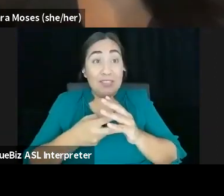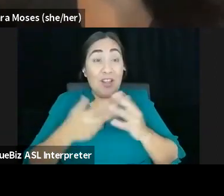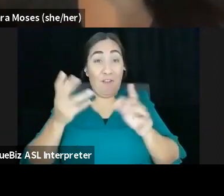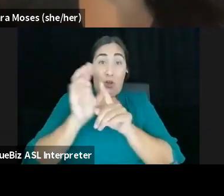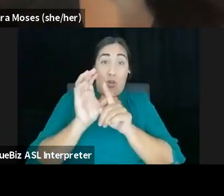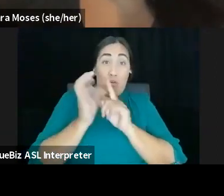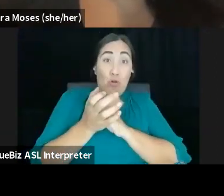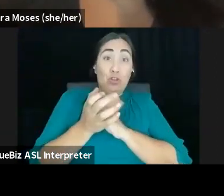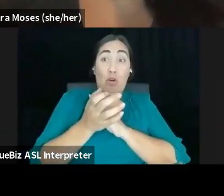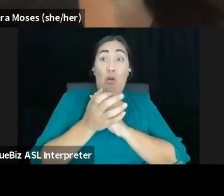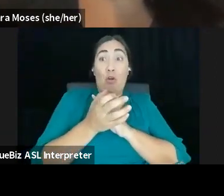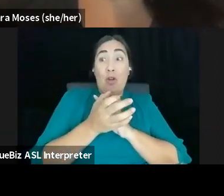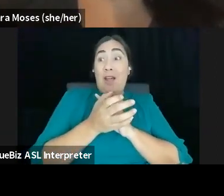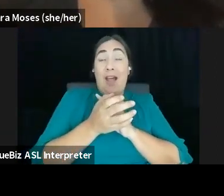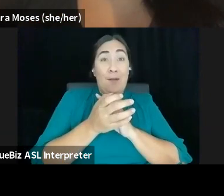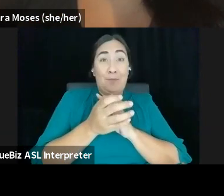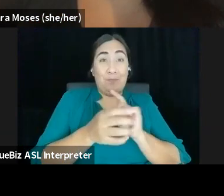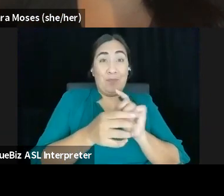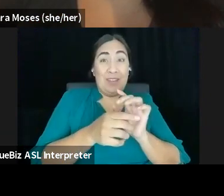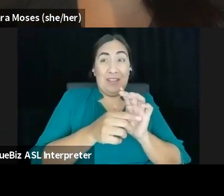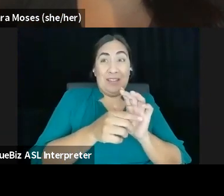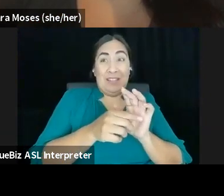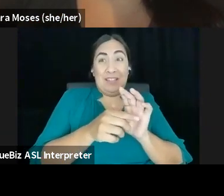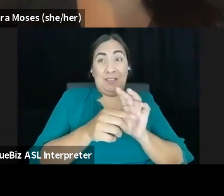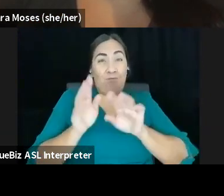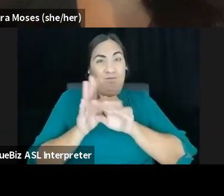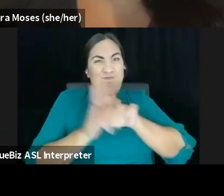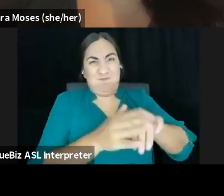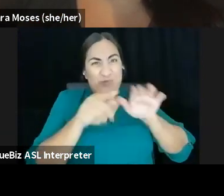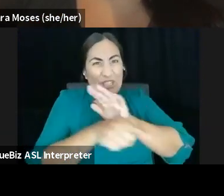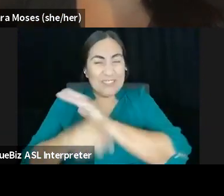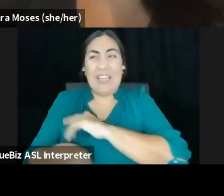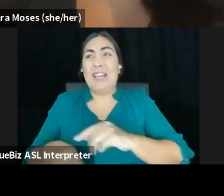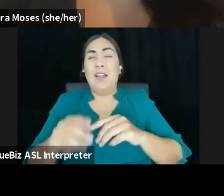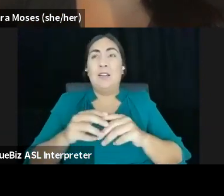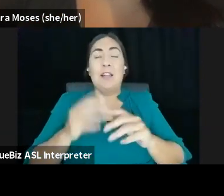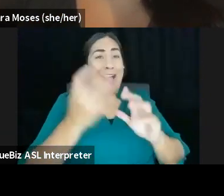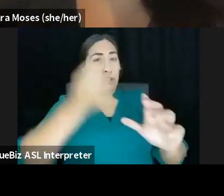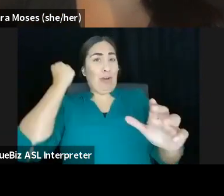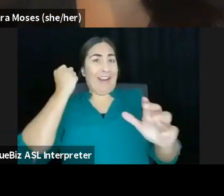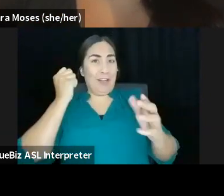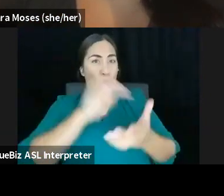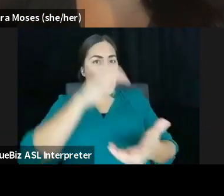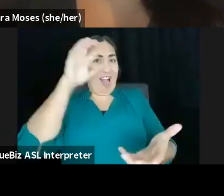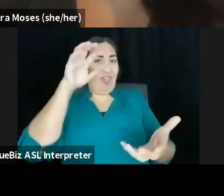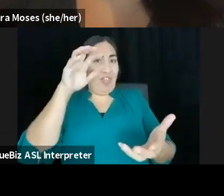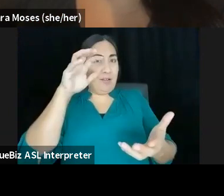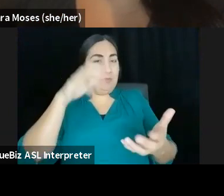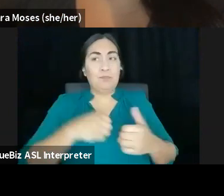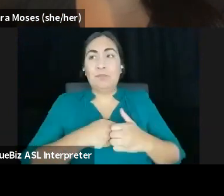the purpose of, um, extracting wealth, the purpose of, um, accumulating wealth